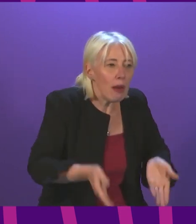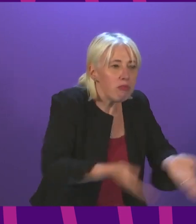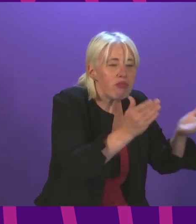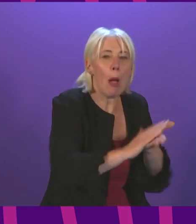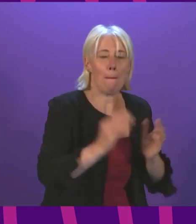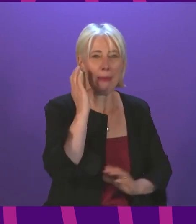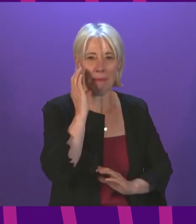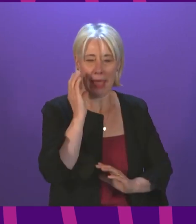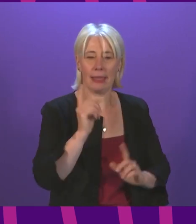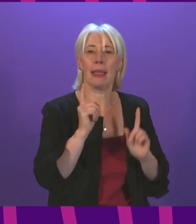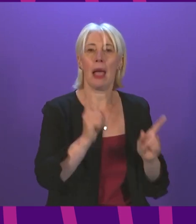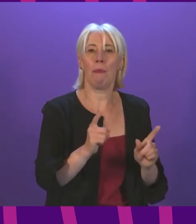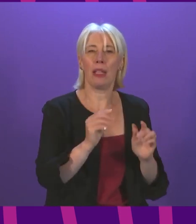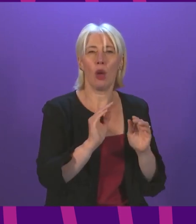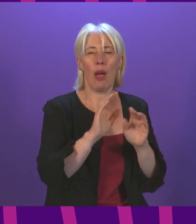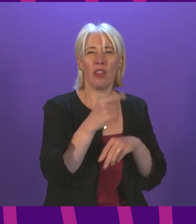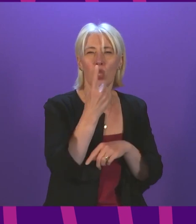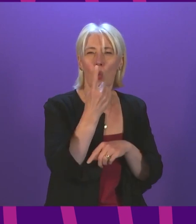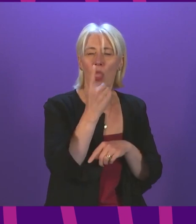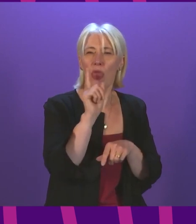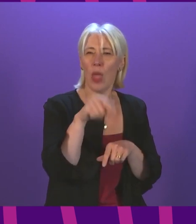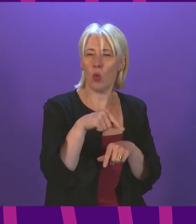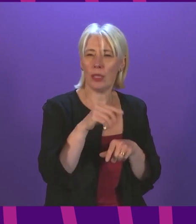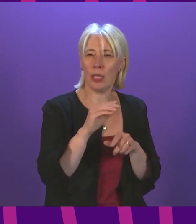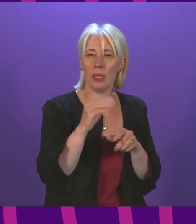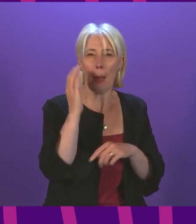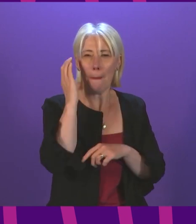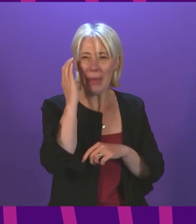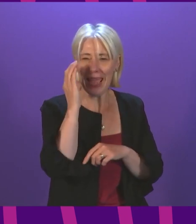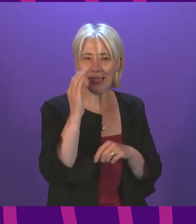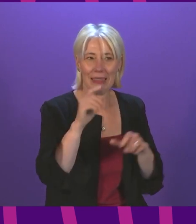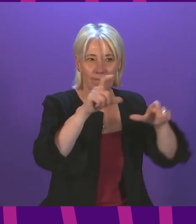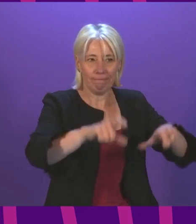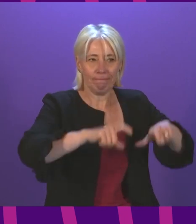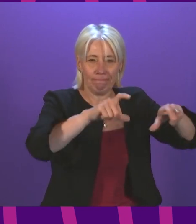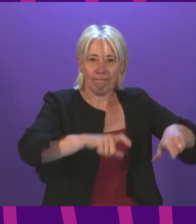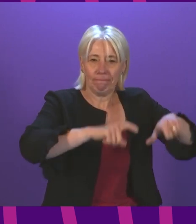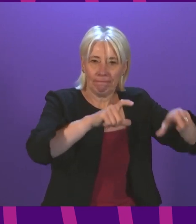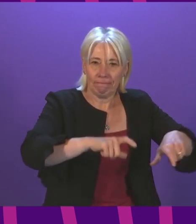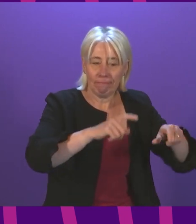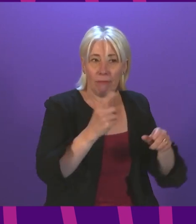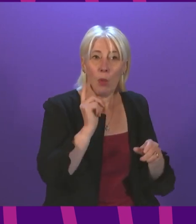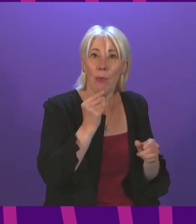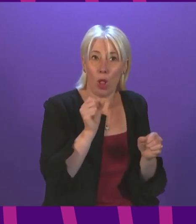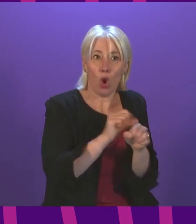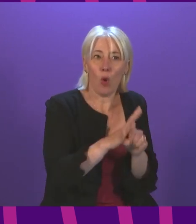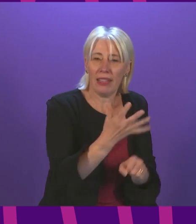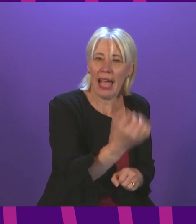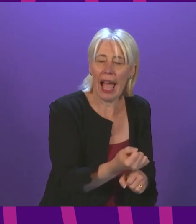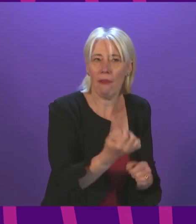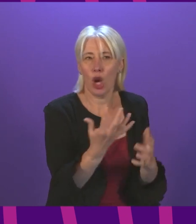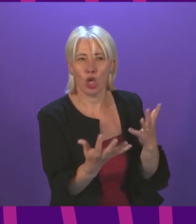number currently sitting just above 1,000 of beds that are occupied by patients with Covid so this is work